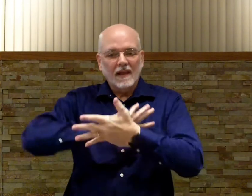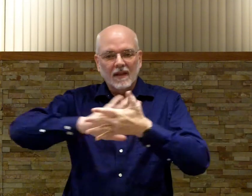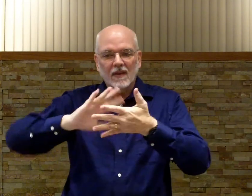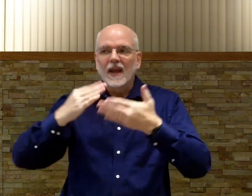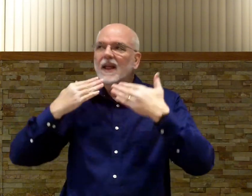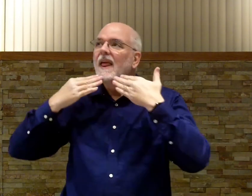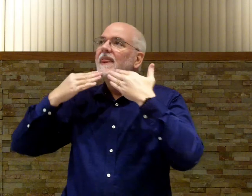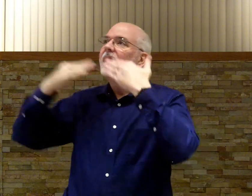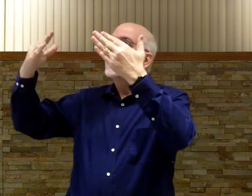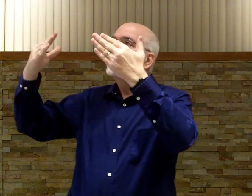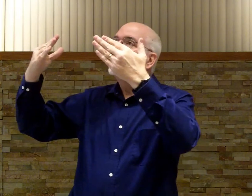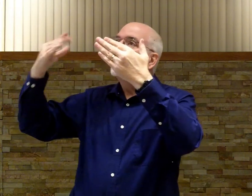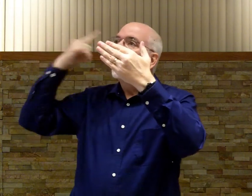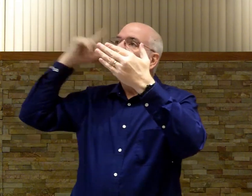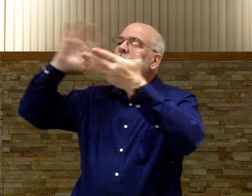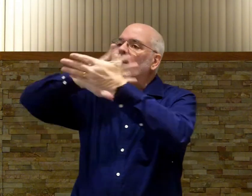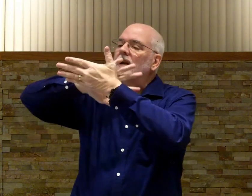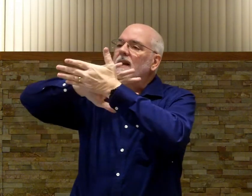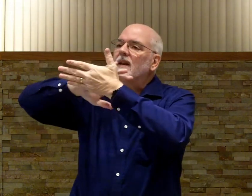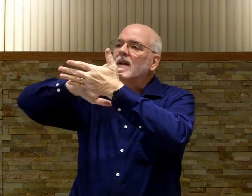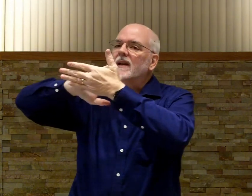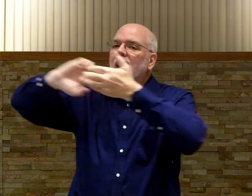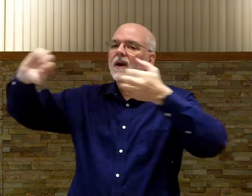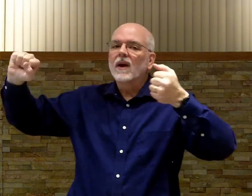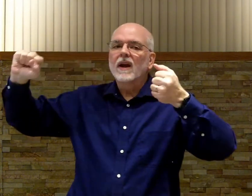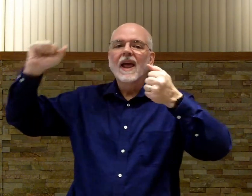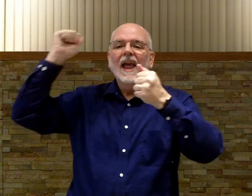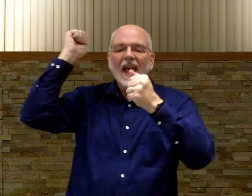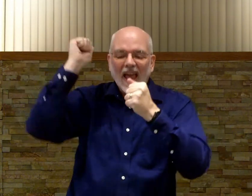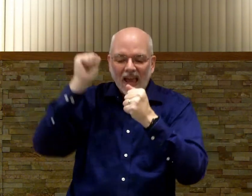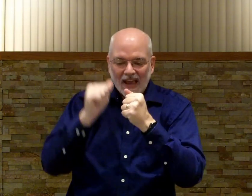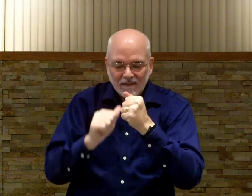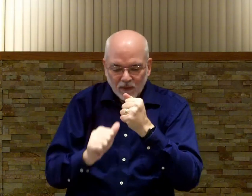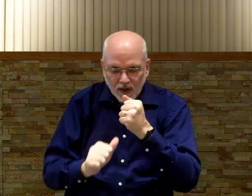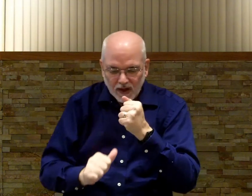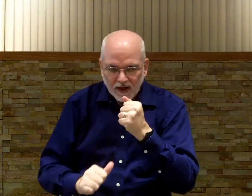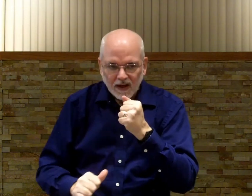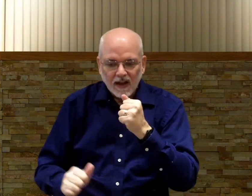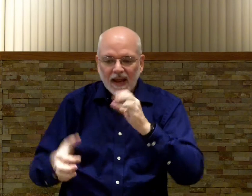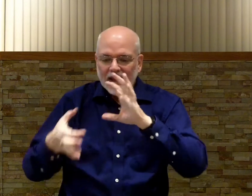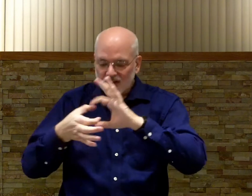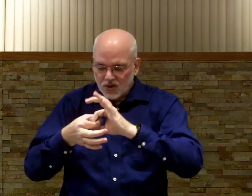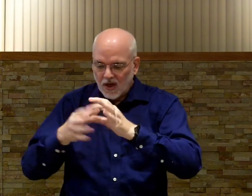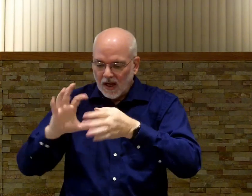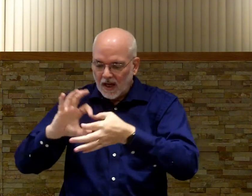Okay? Thank you for tearing every chain.